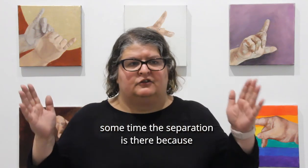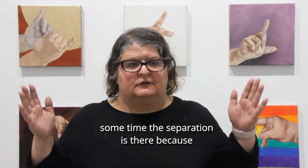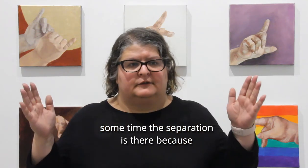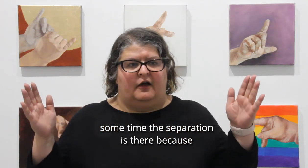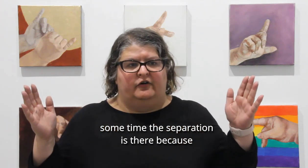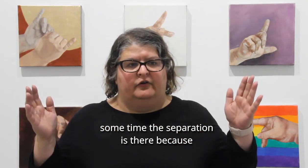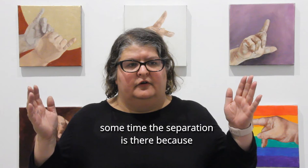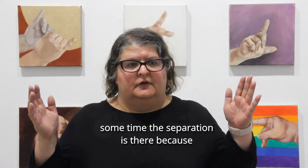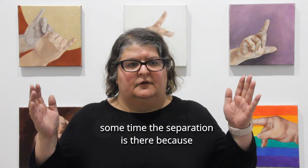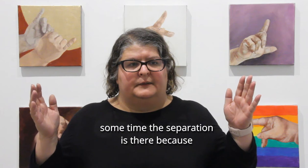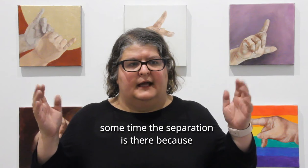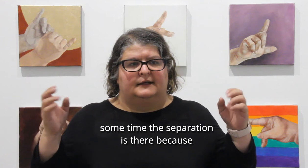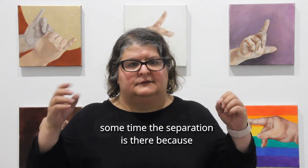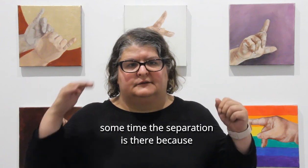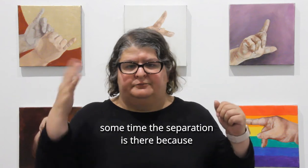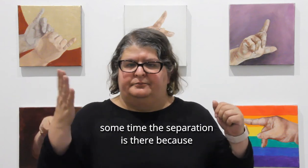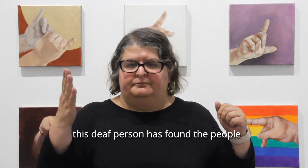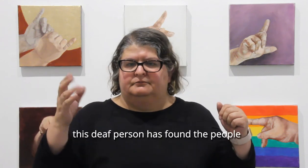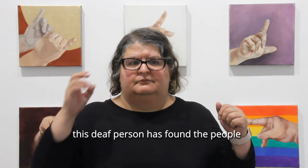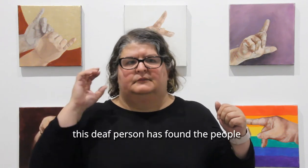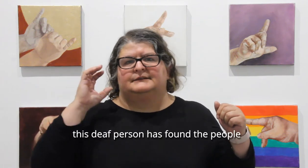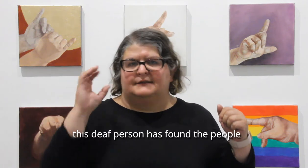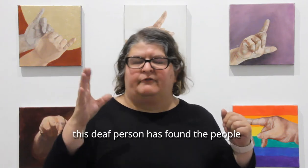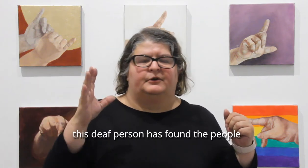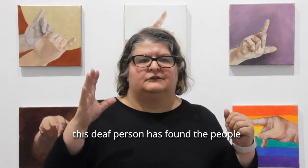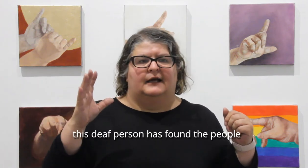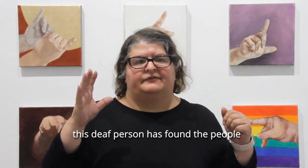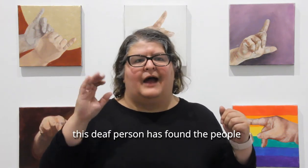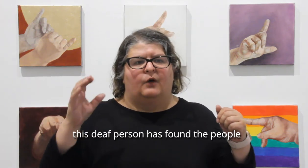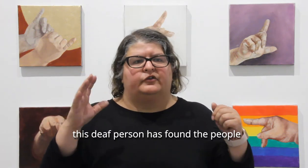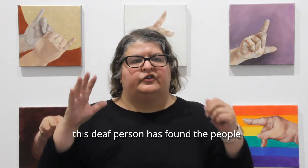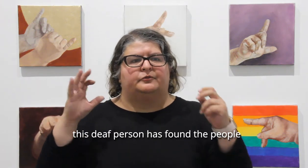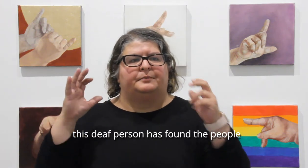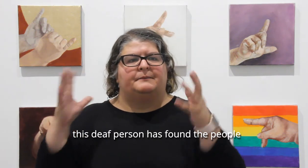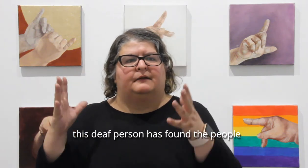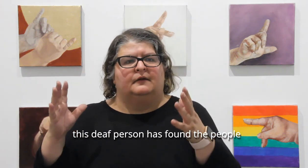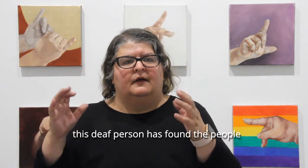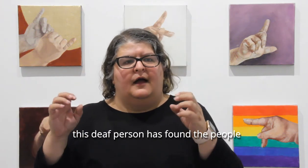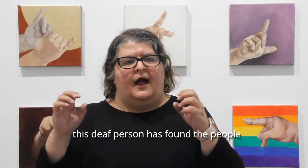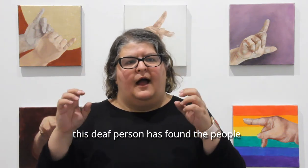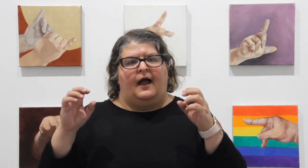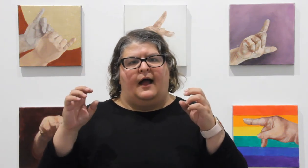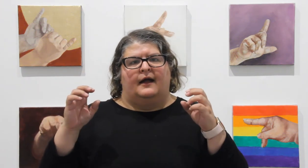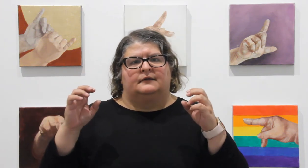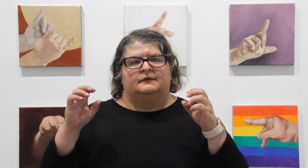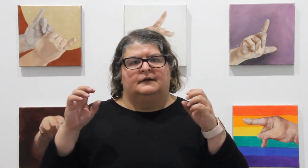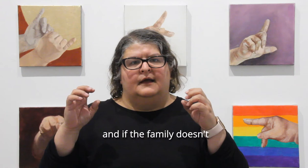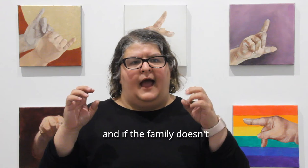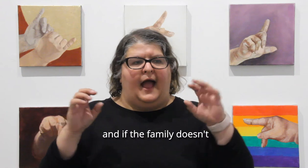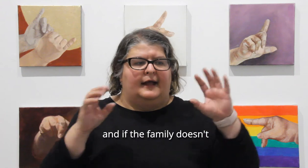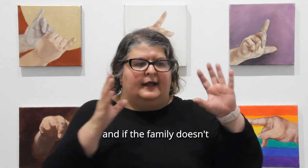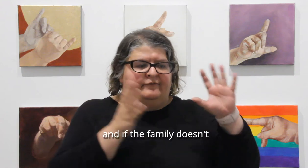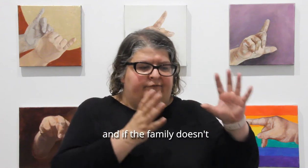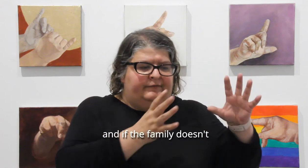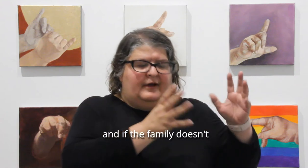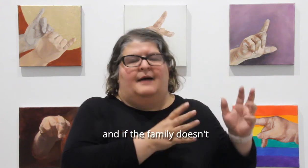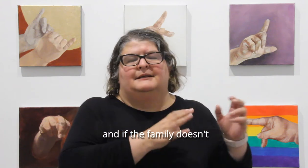itself because this deaf person has found the people. Um, and if the family